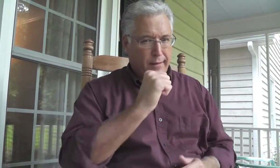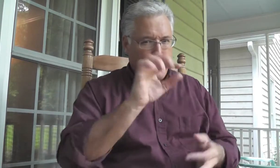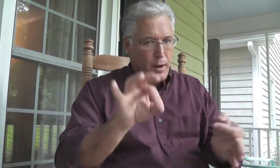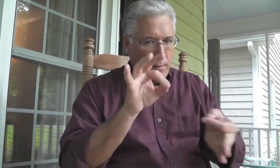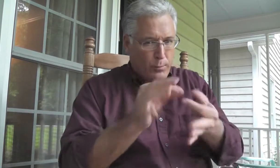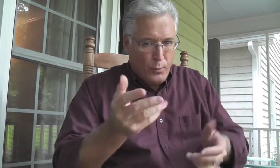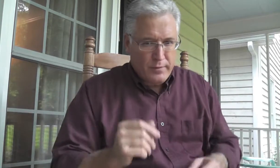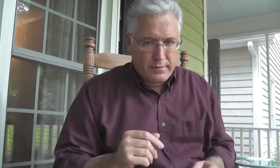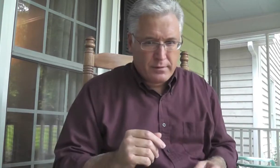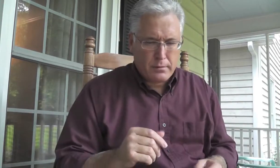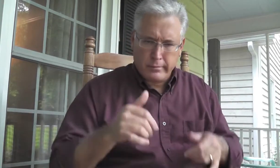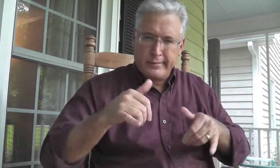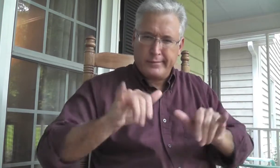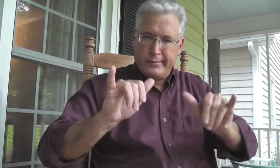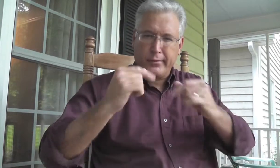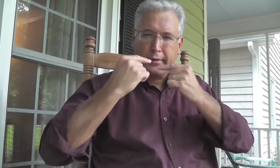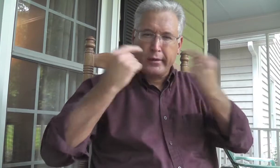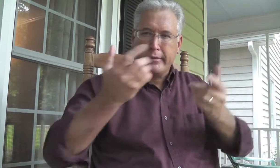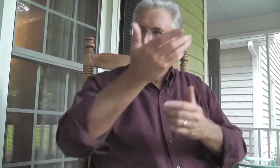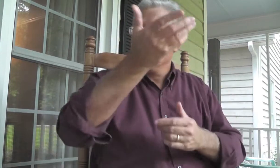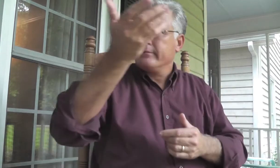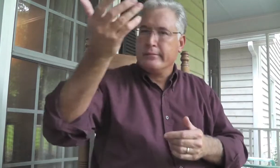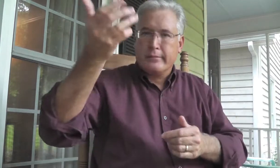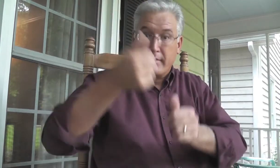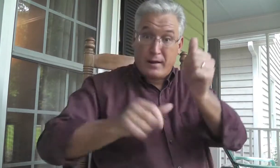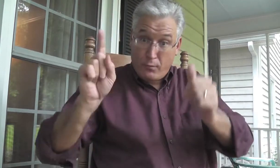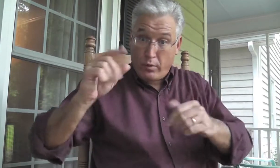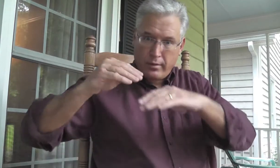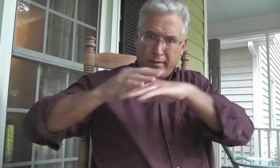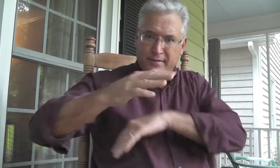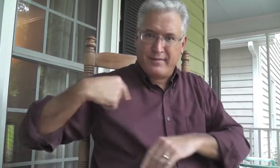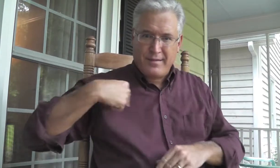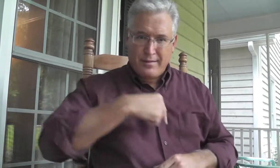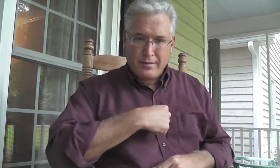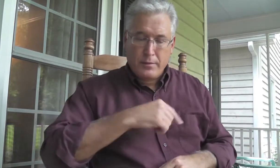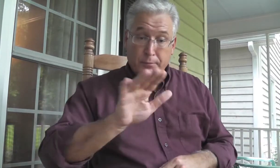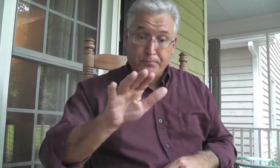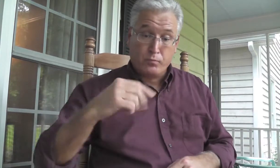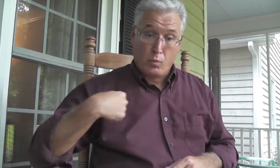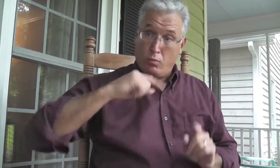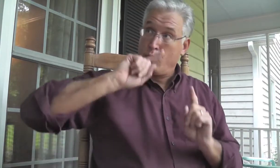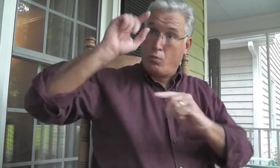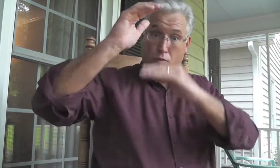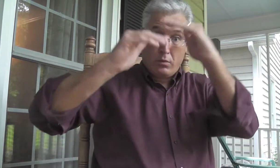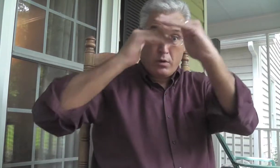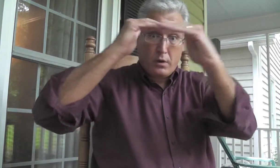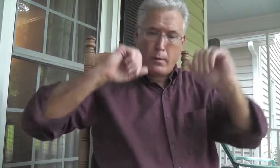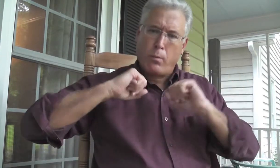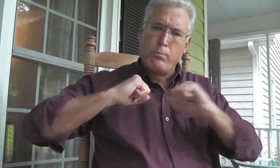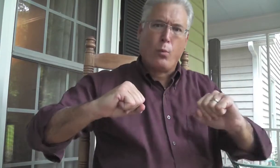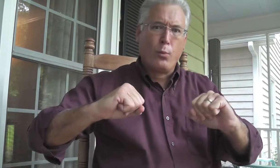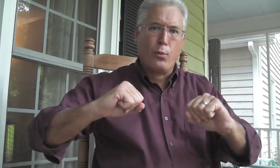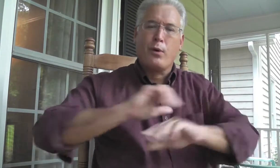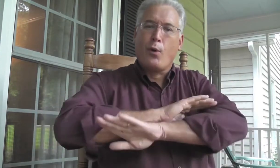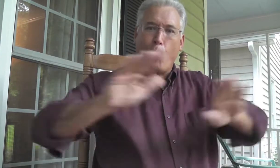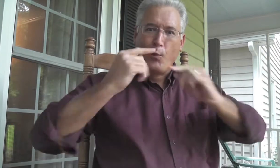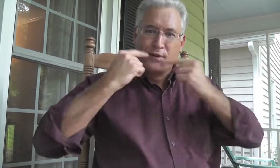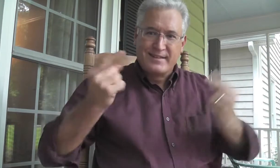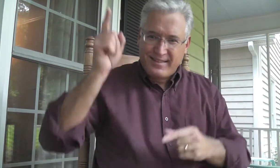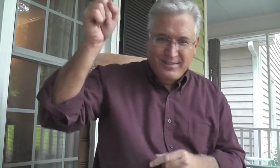We know that we're not going to be perfect. Now, sin, it's always going to have the influence here on this world until